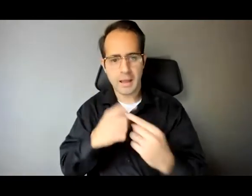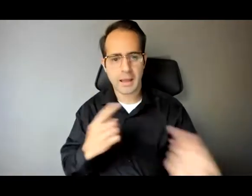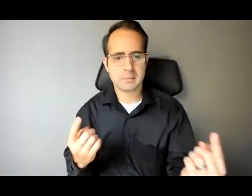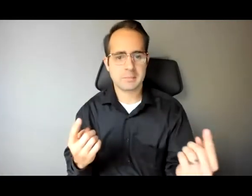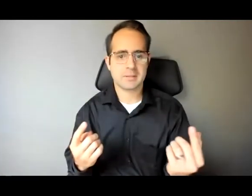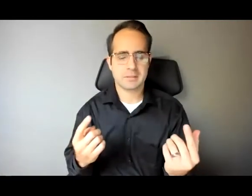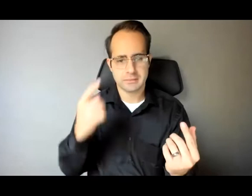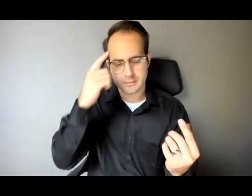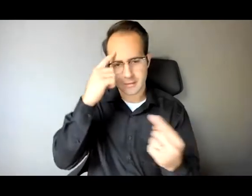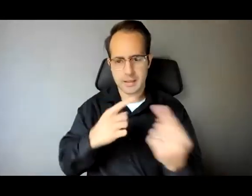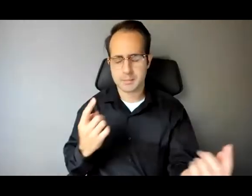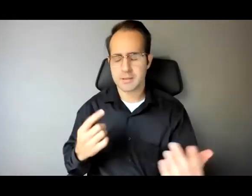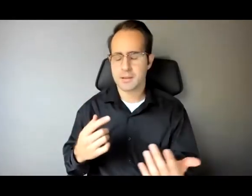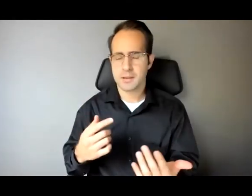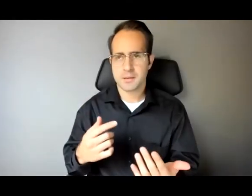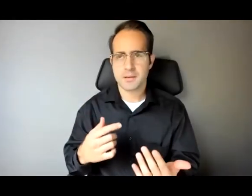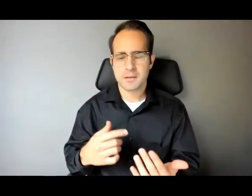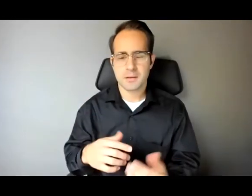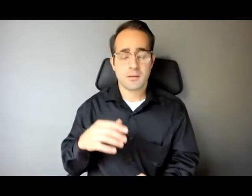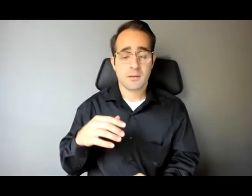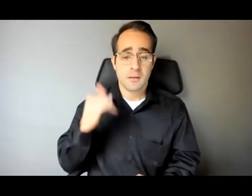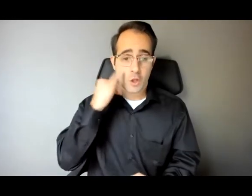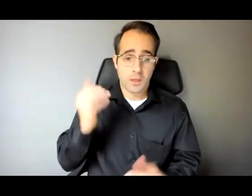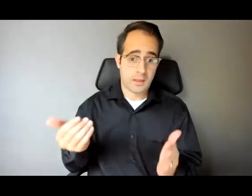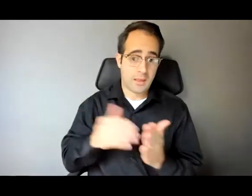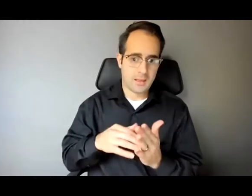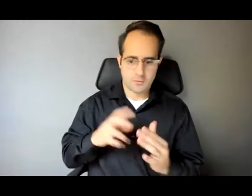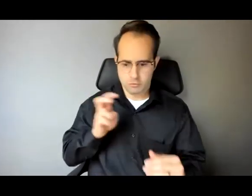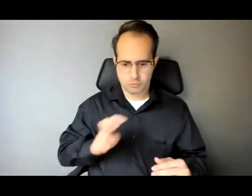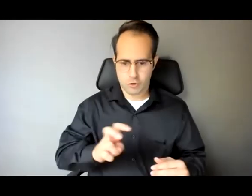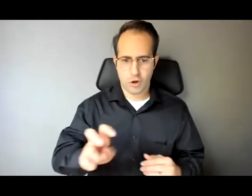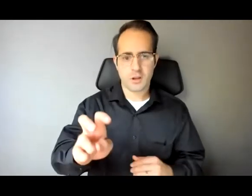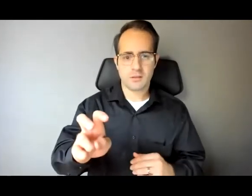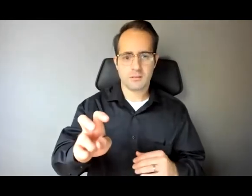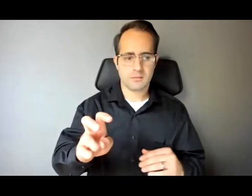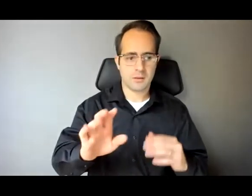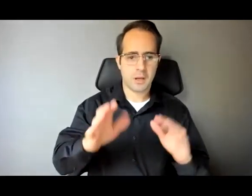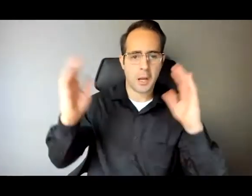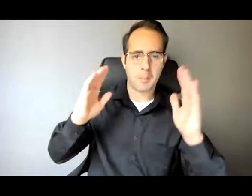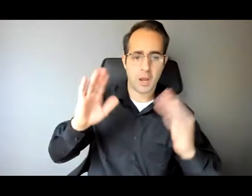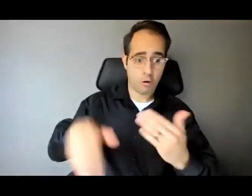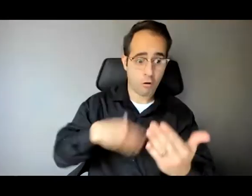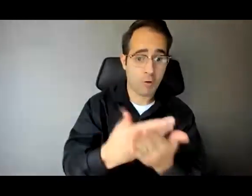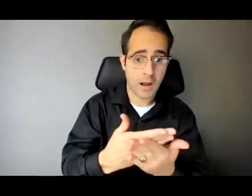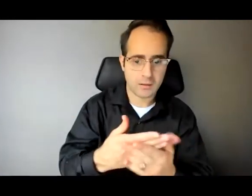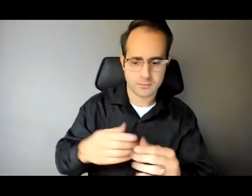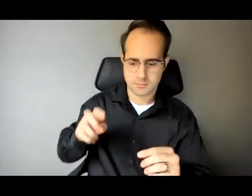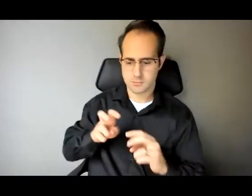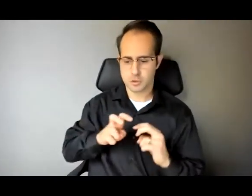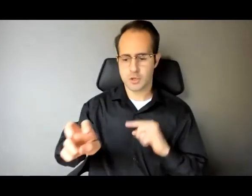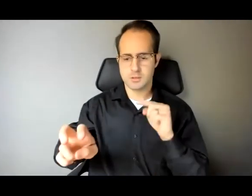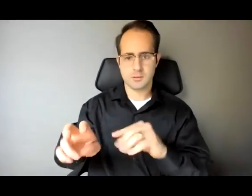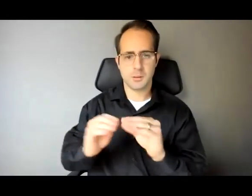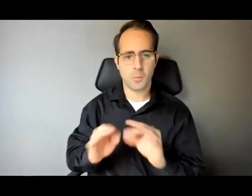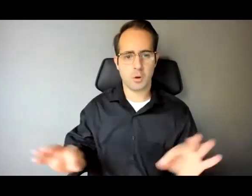the journey was more important than the destination I'm glad you gave me a chance to say that again so yes I've written a book and it sits on my desktop